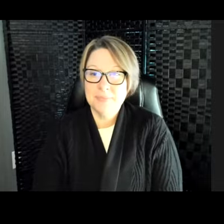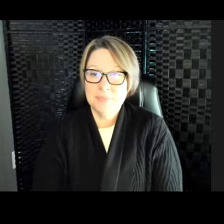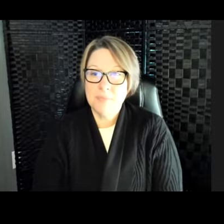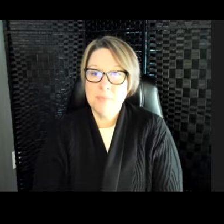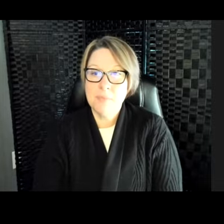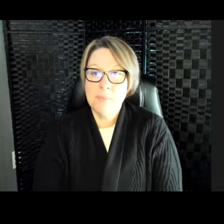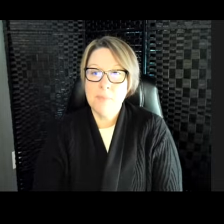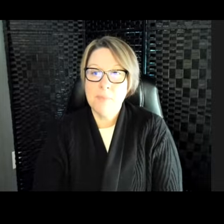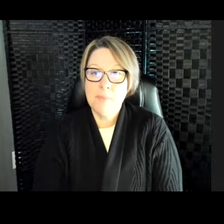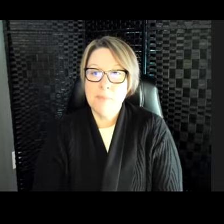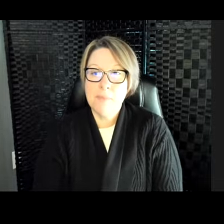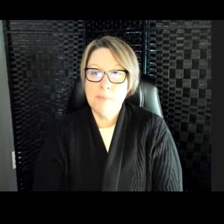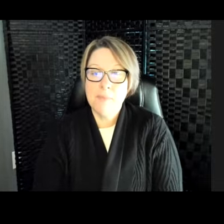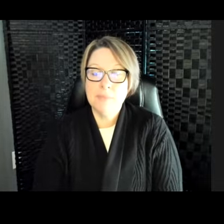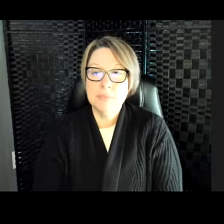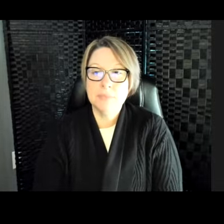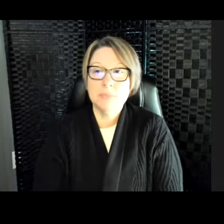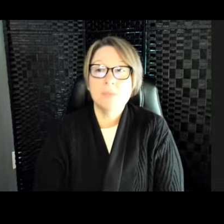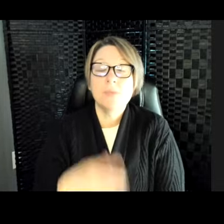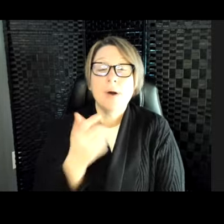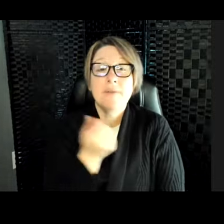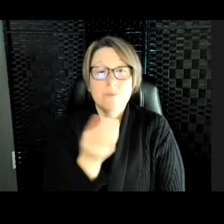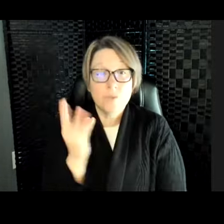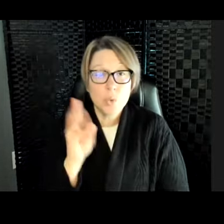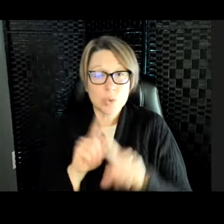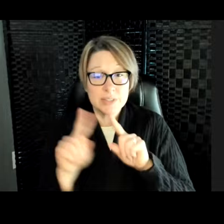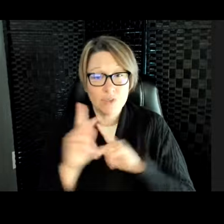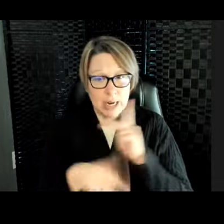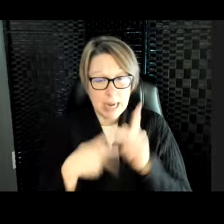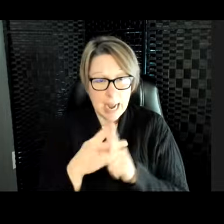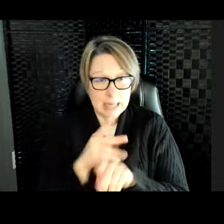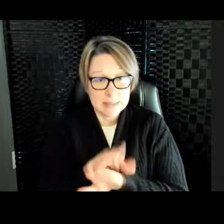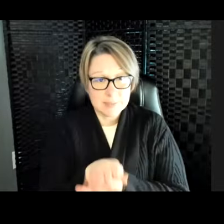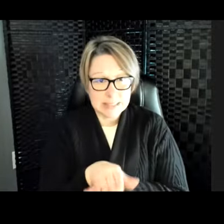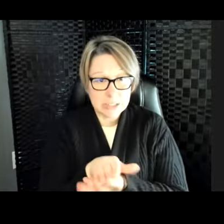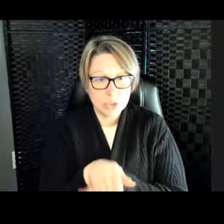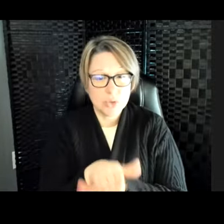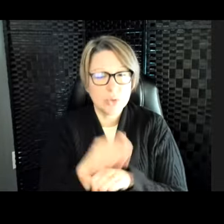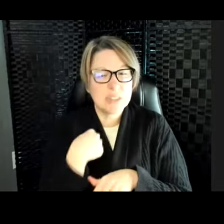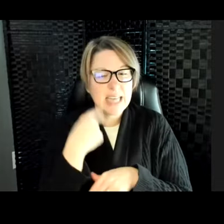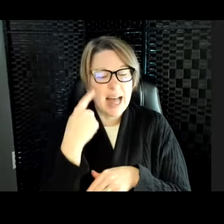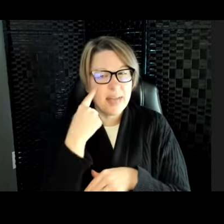So, there are a couple different kinds of sea turtles. And I believe, actually, all the different types of sea turtles are endangered.